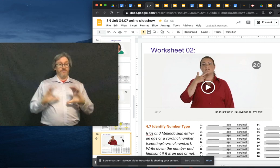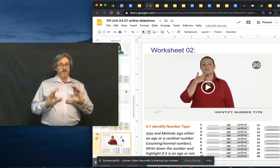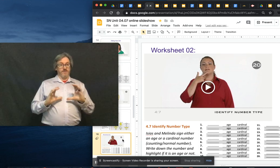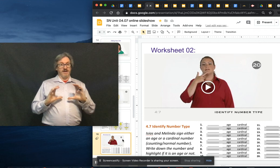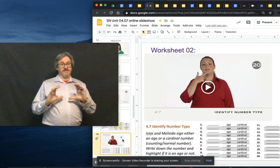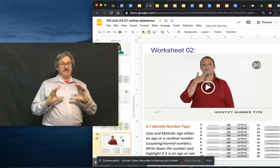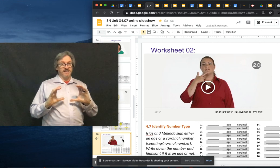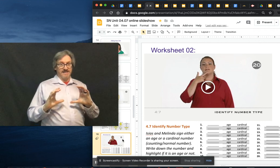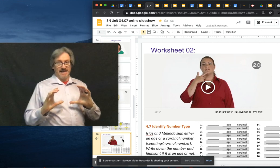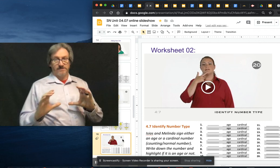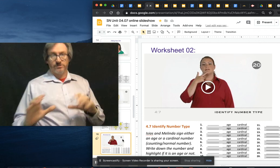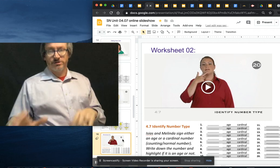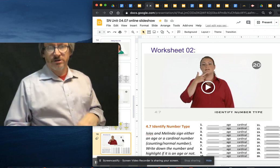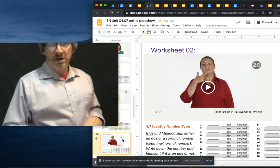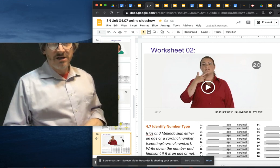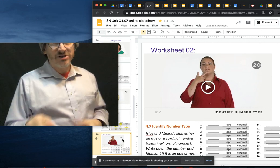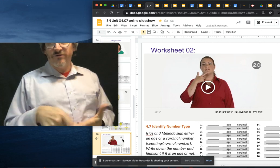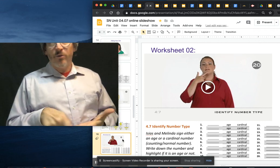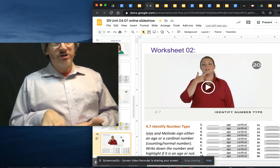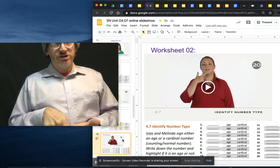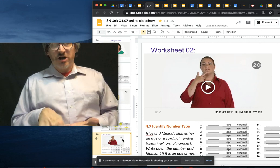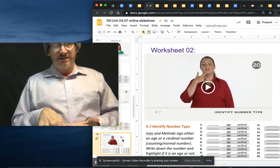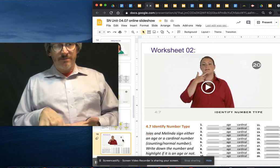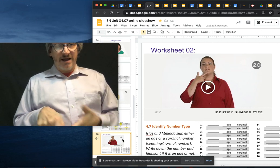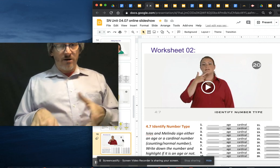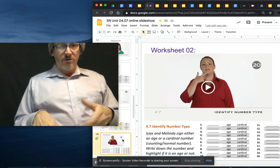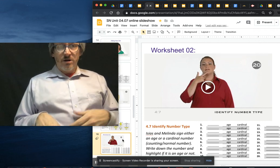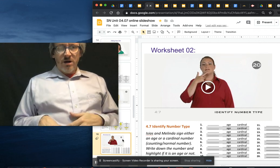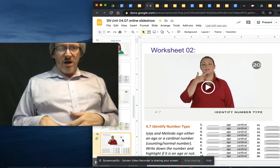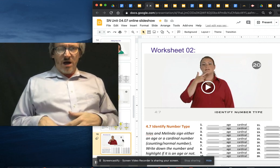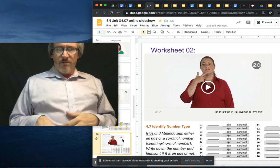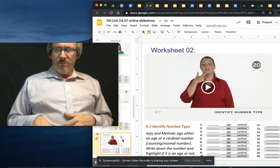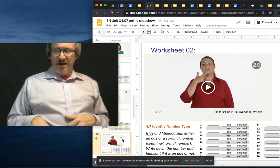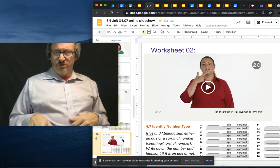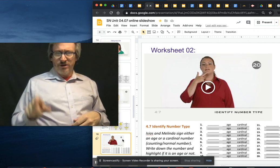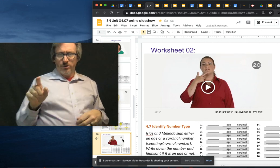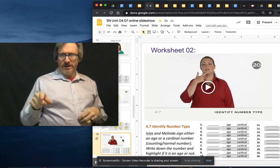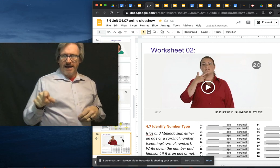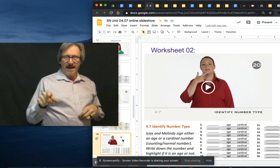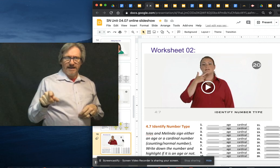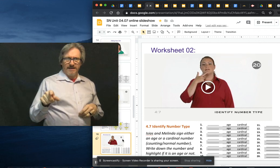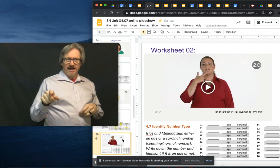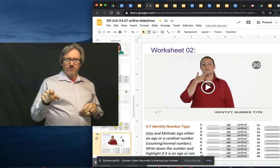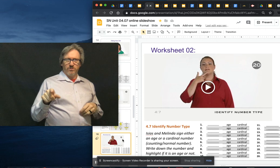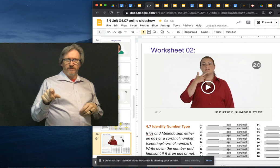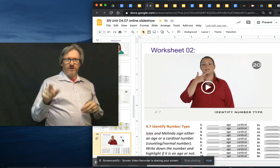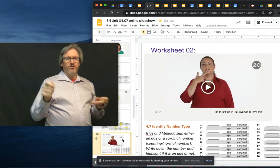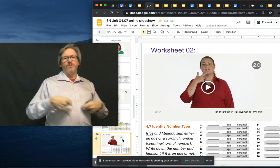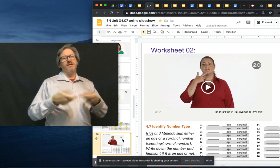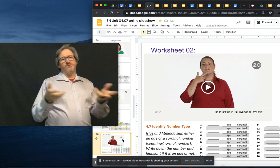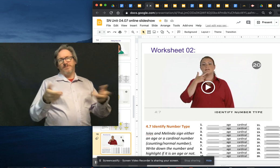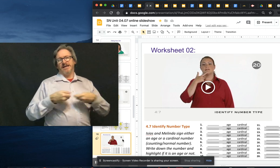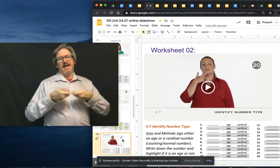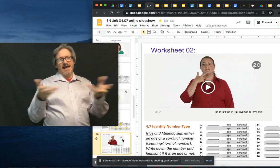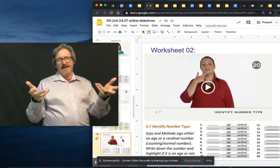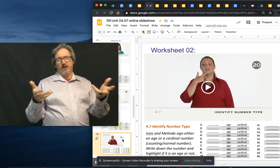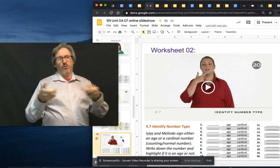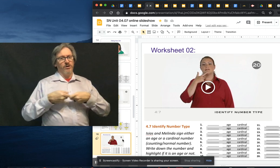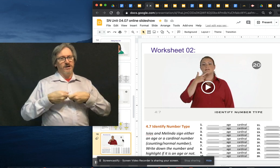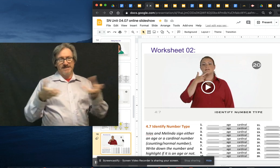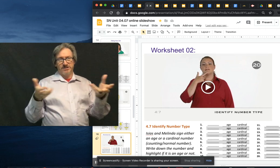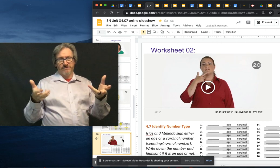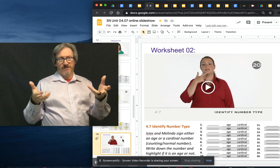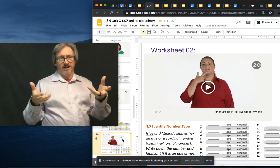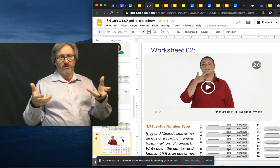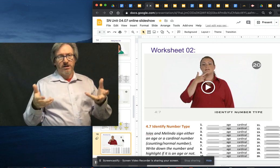And then the next slide's the answers. So, if you want, just jot them down. I don't think you can edit the actual video. Normally, this would be like a handout